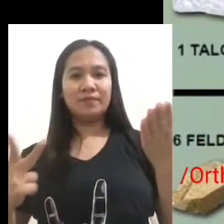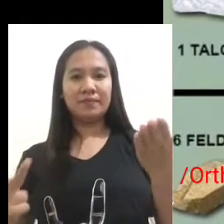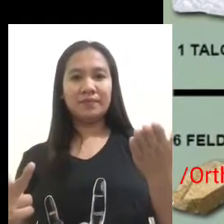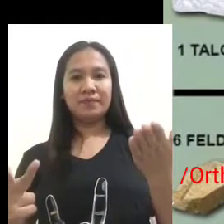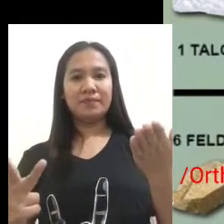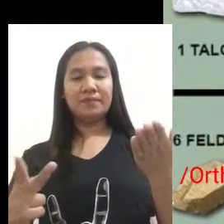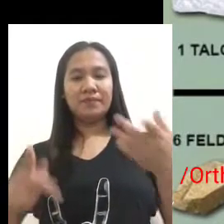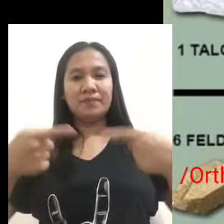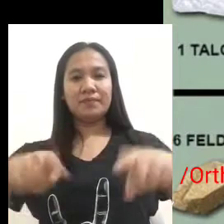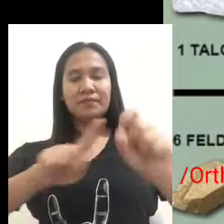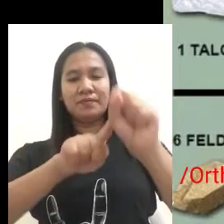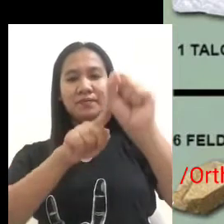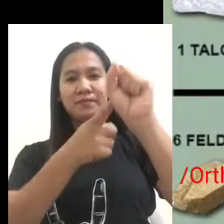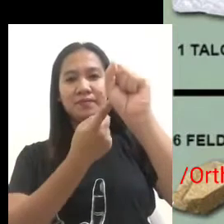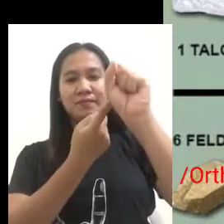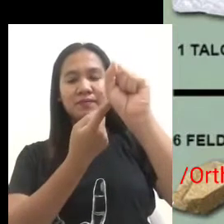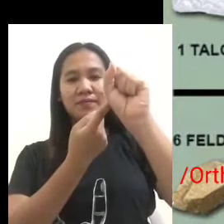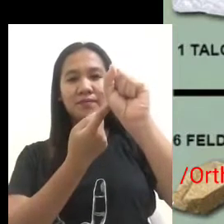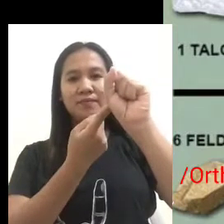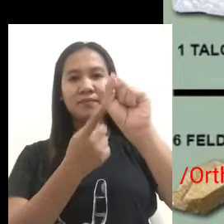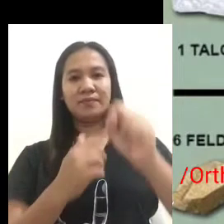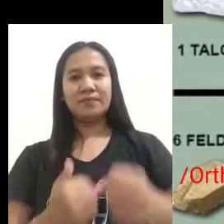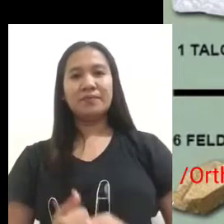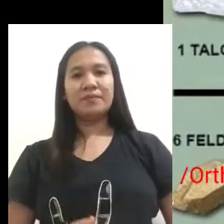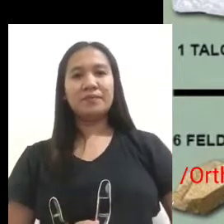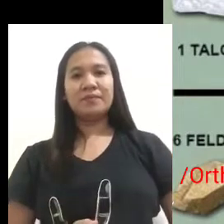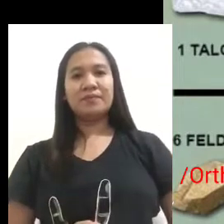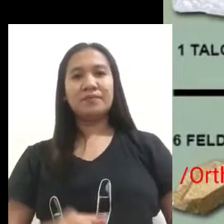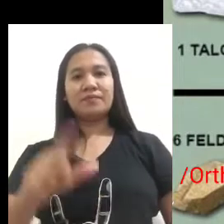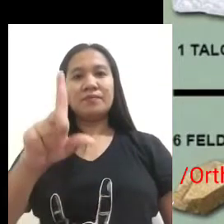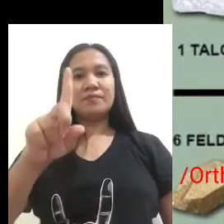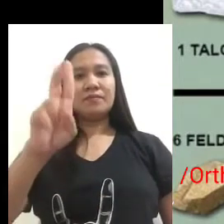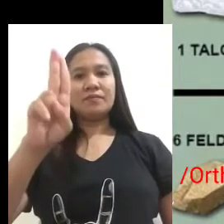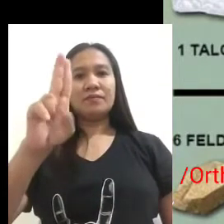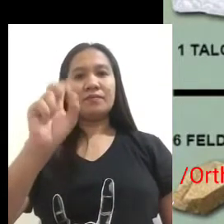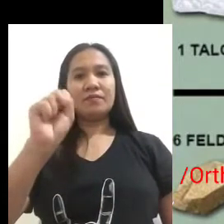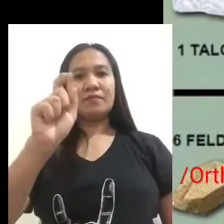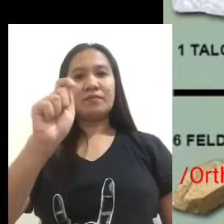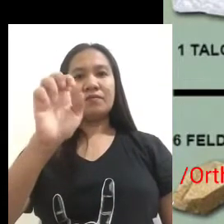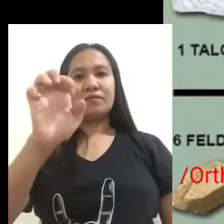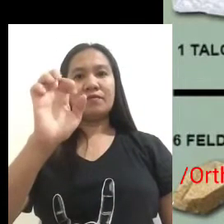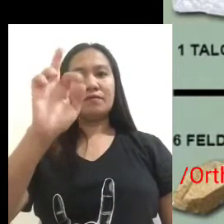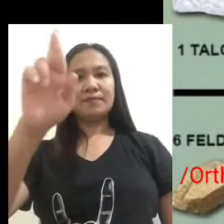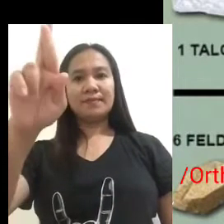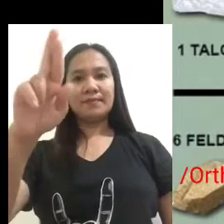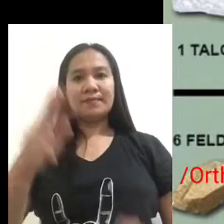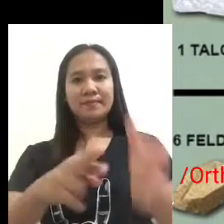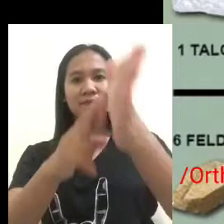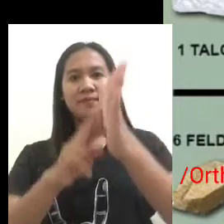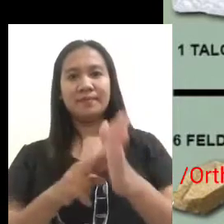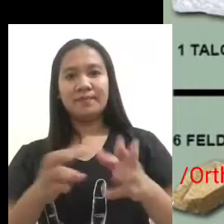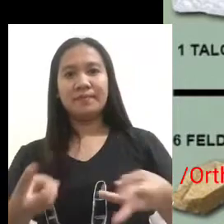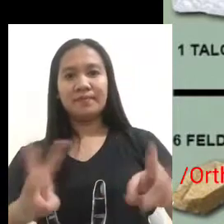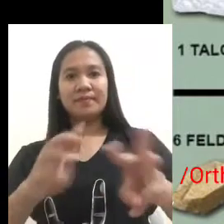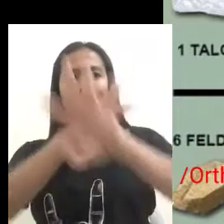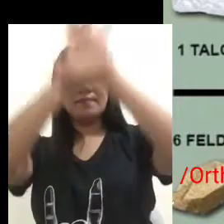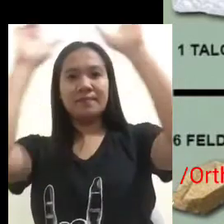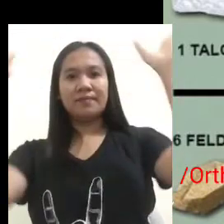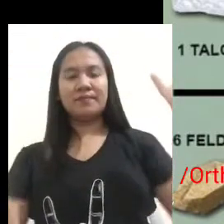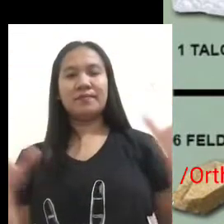resistant to scratches frederick small a German mineralogist prepared a scale of hardness with a number